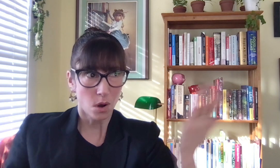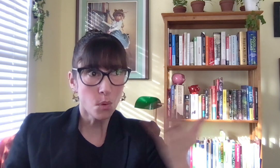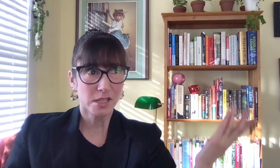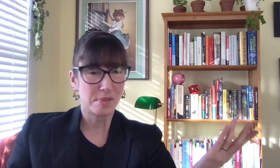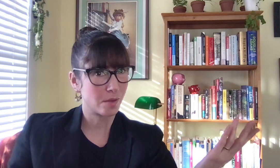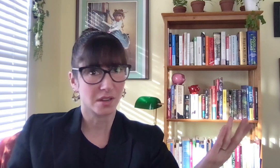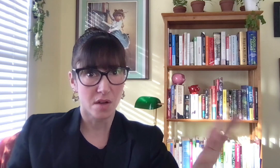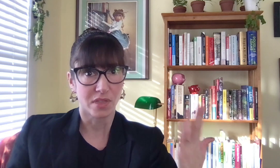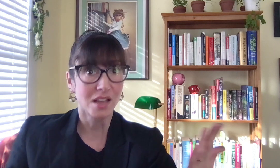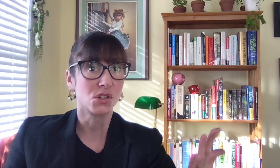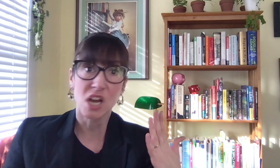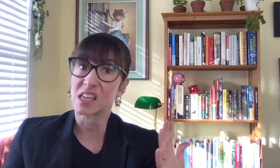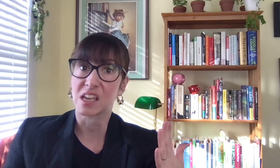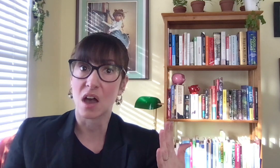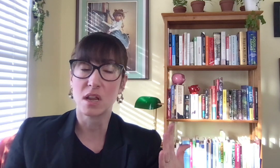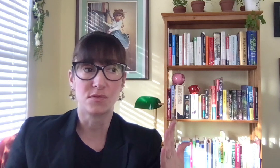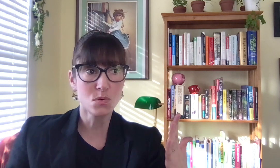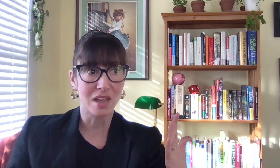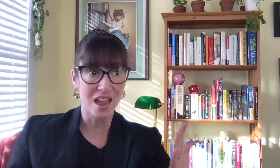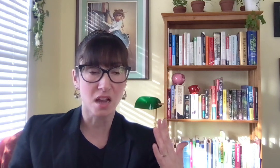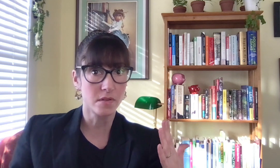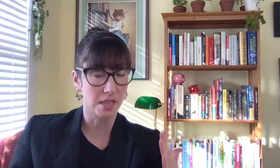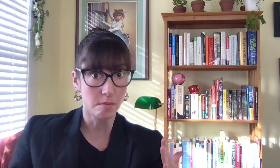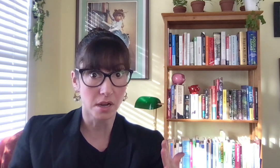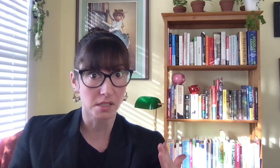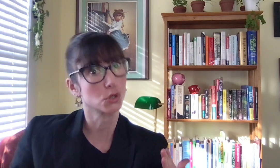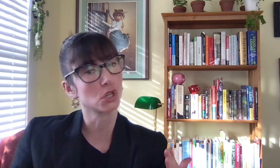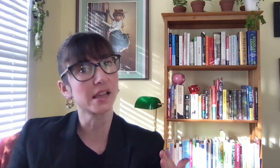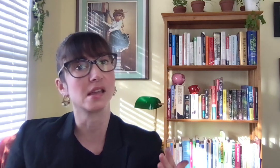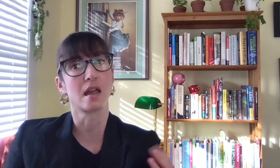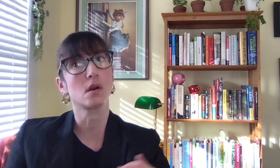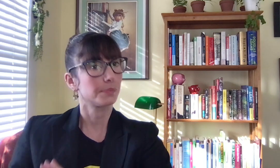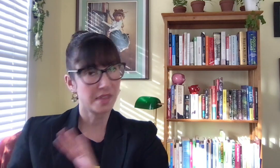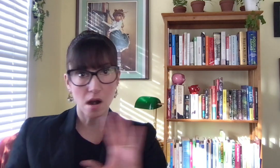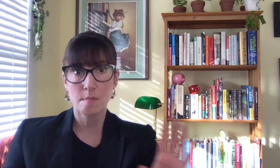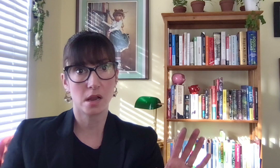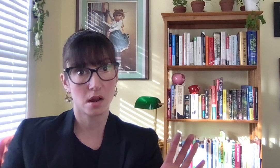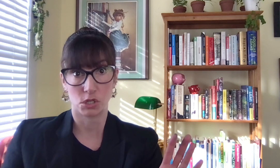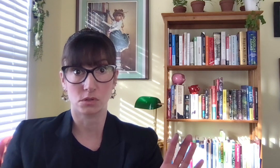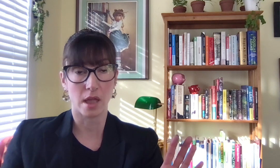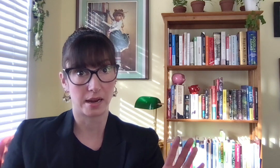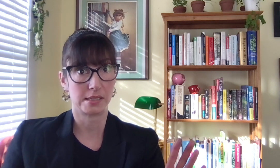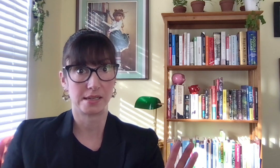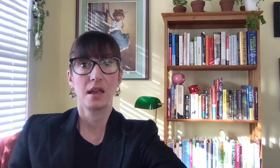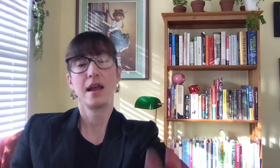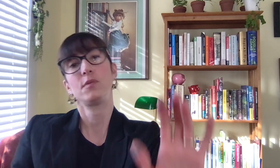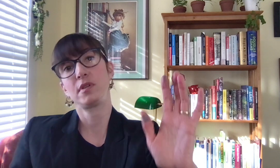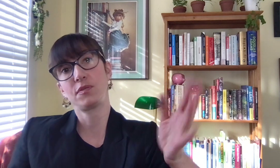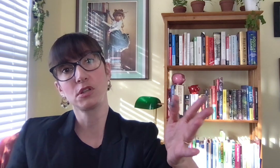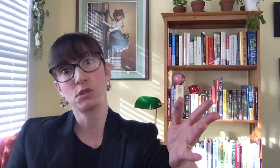always be able to cover that in your checking account. If you can't cover 10 bucks in your checking account, there are bigger issues at hand here. Now, for the first two